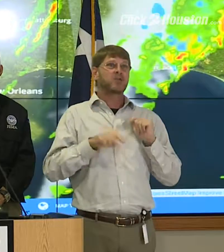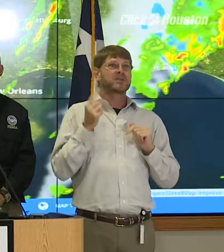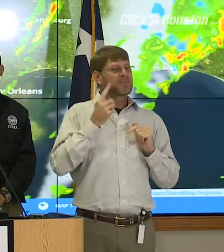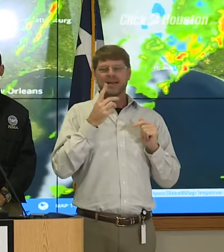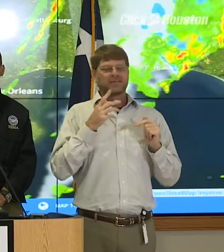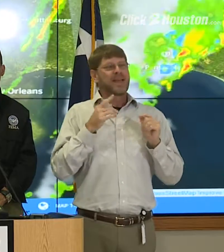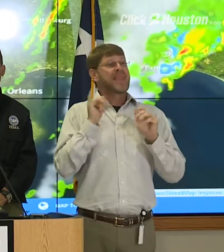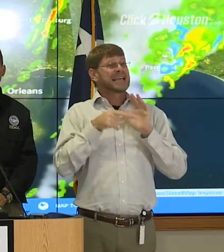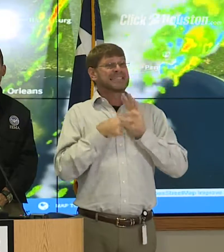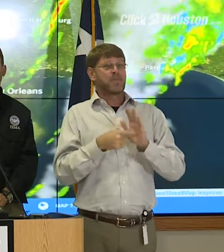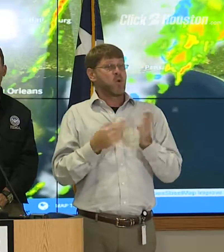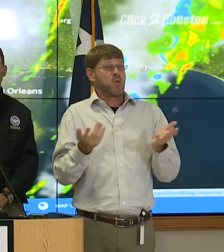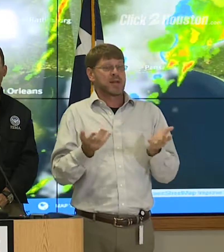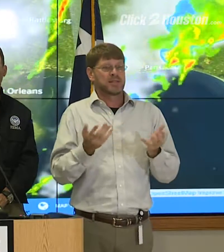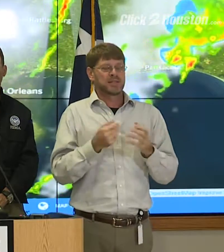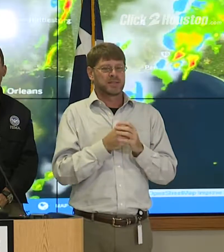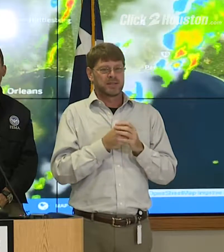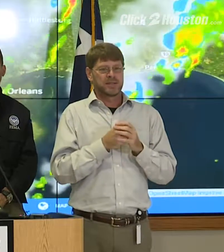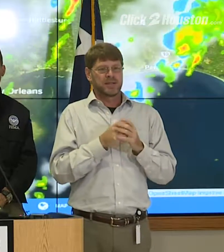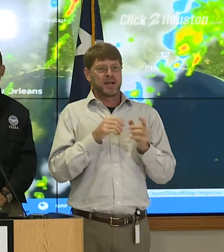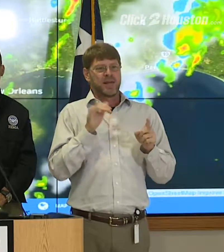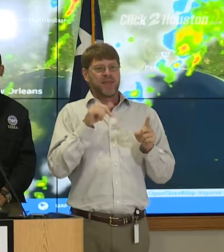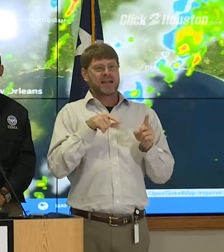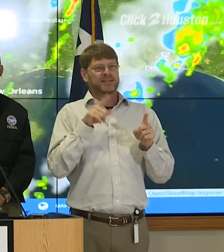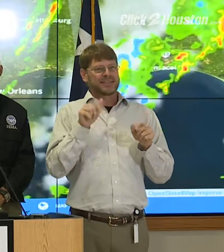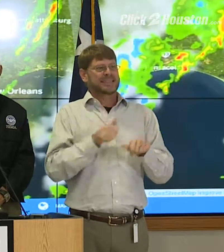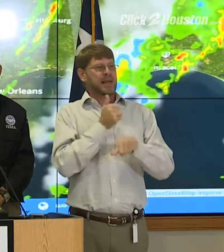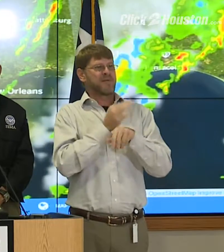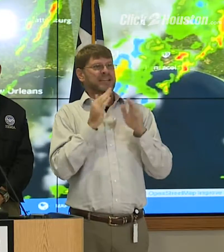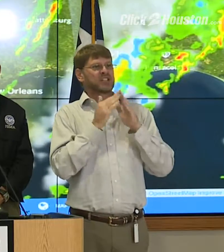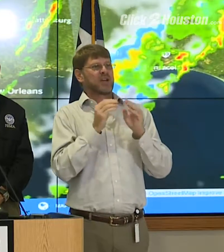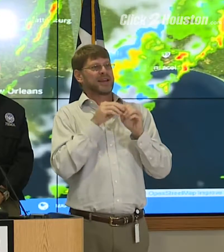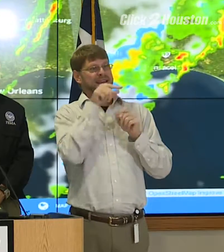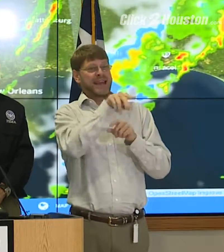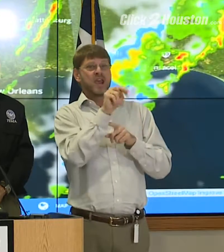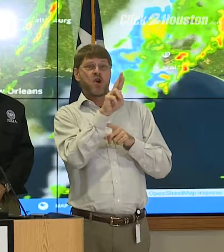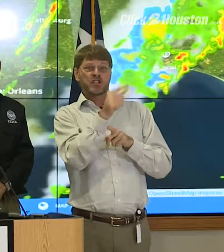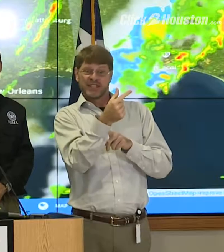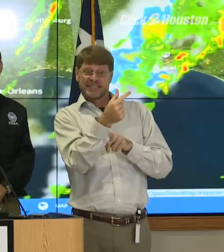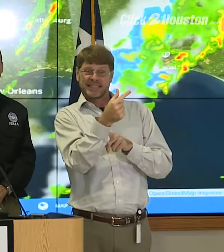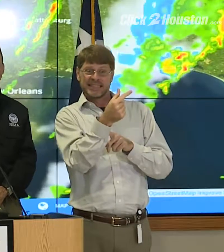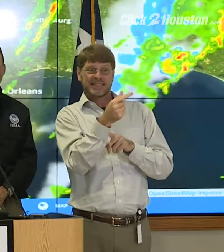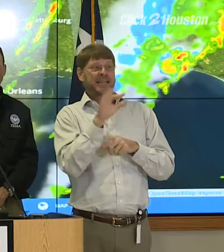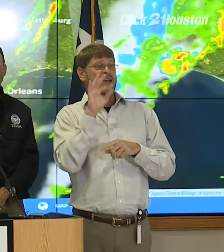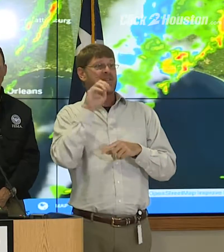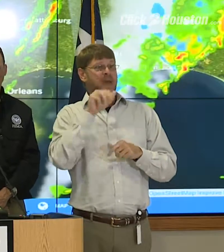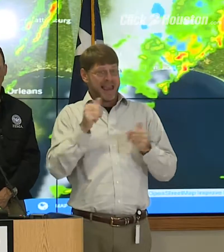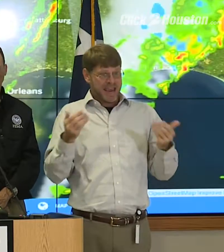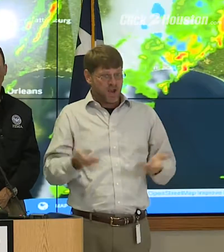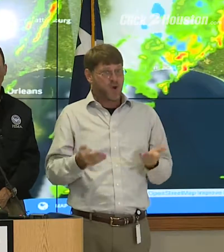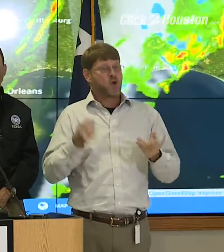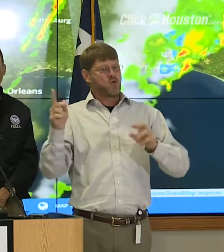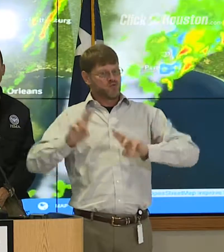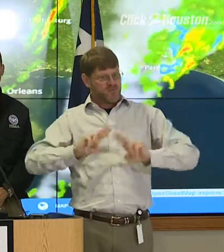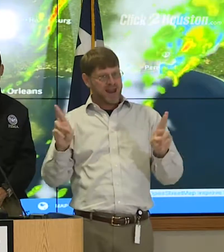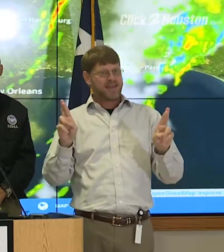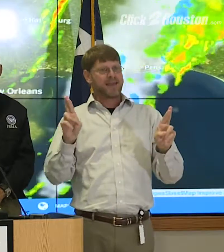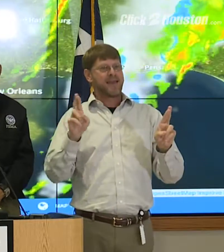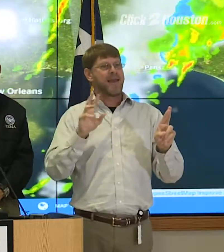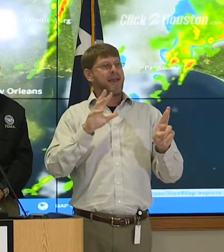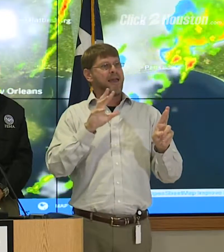And the example of that was the setting up of the shelter down at NRG. FEMA was here, they were ready.